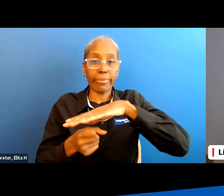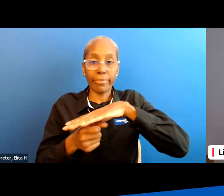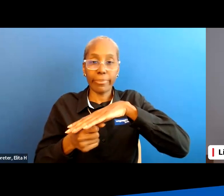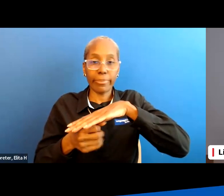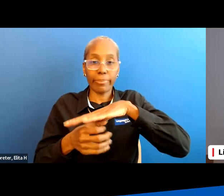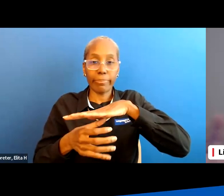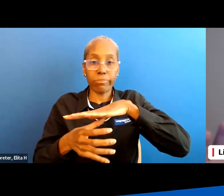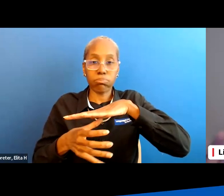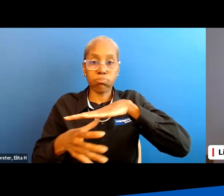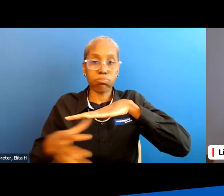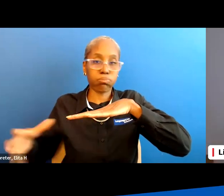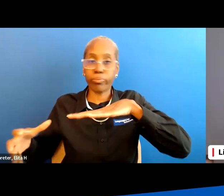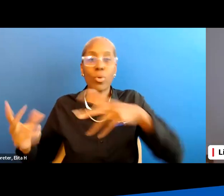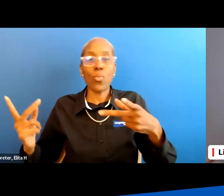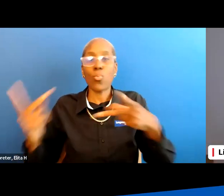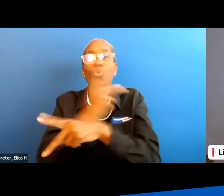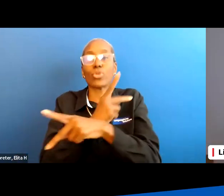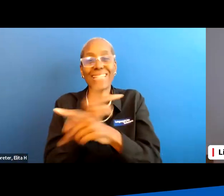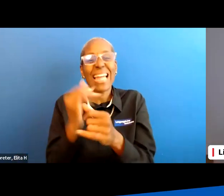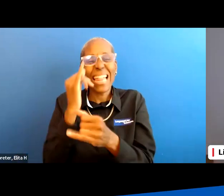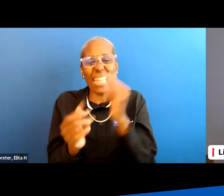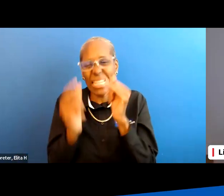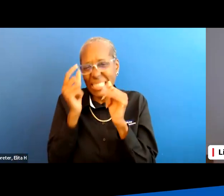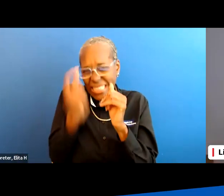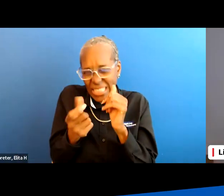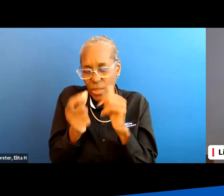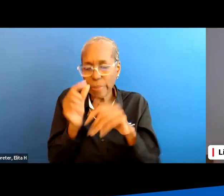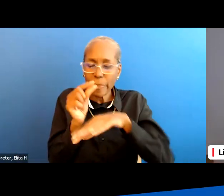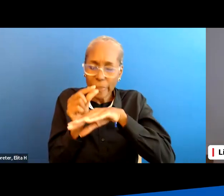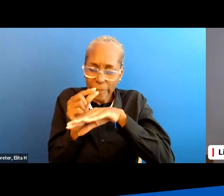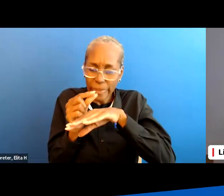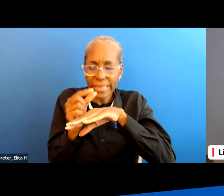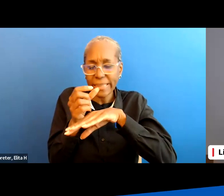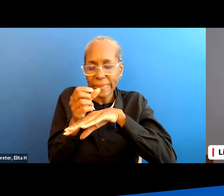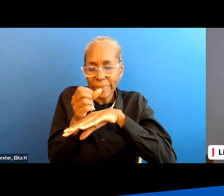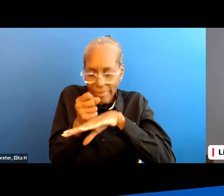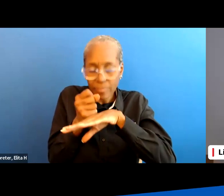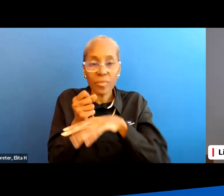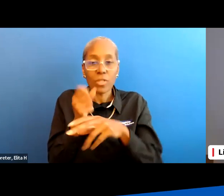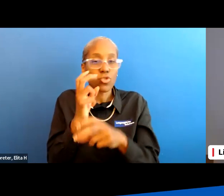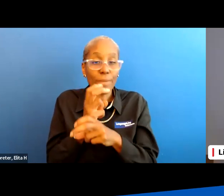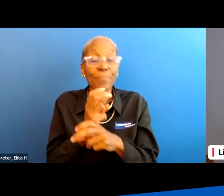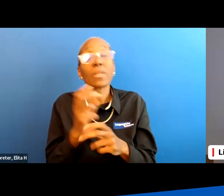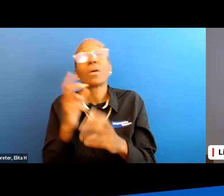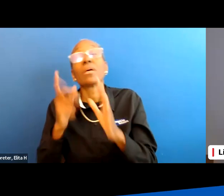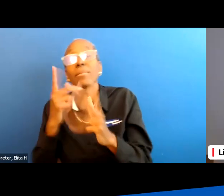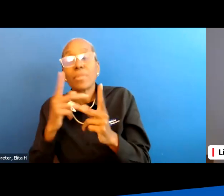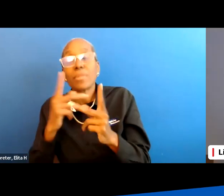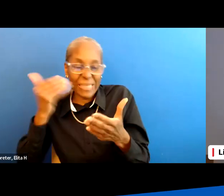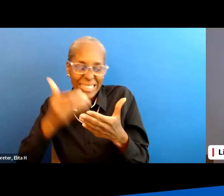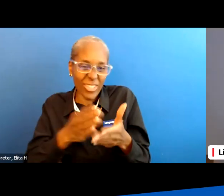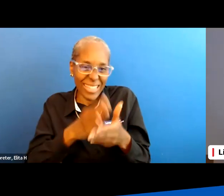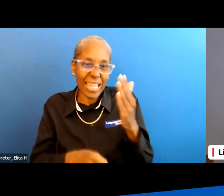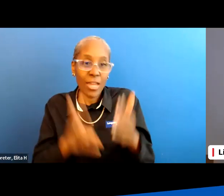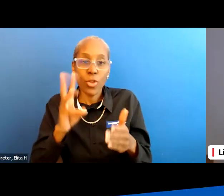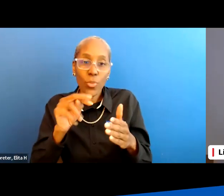and become a much worse so that that last little bit is the worst one um sometimes people towards the end of the wound they